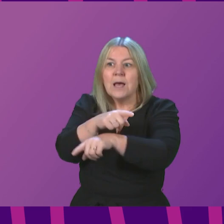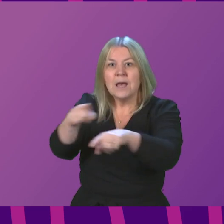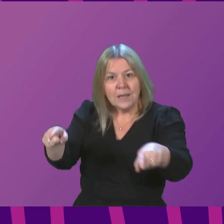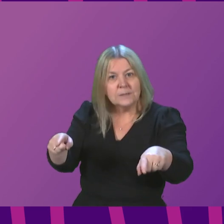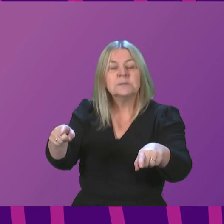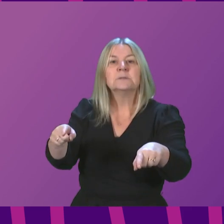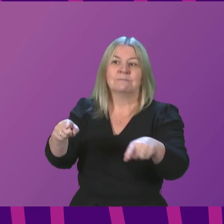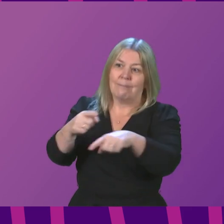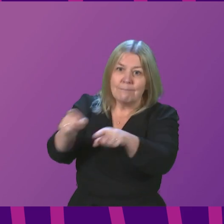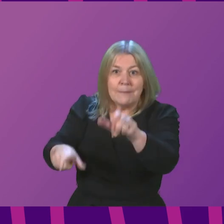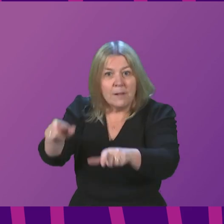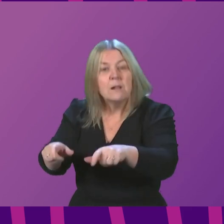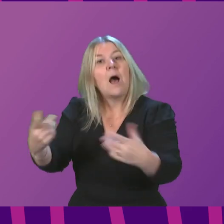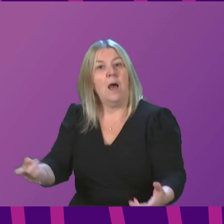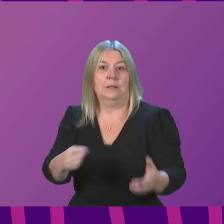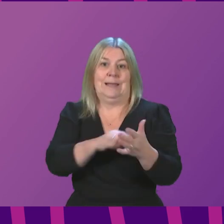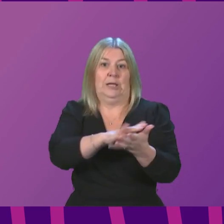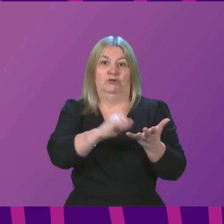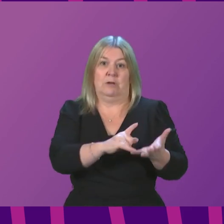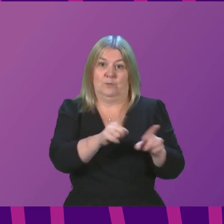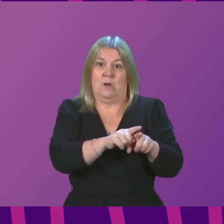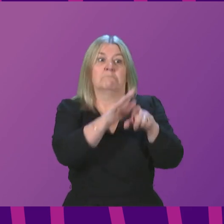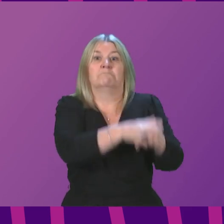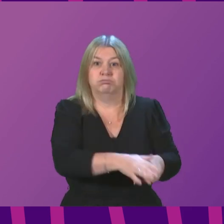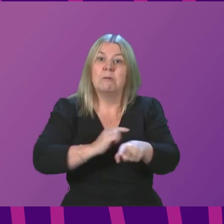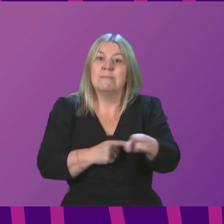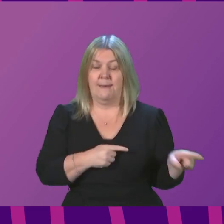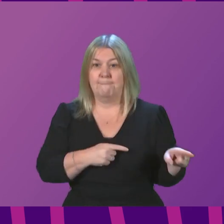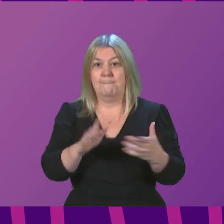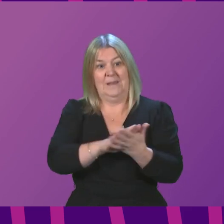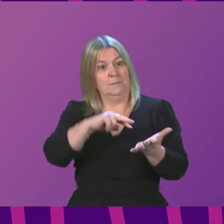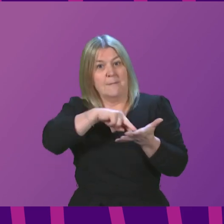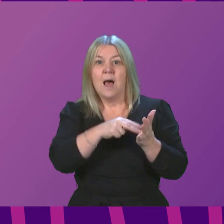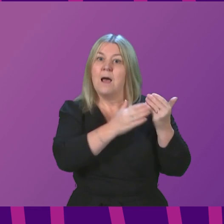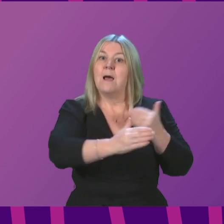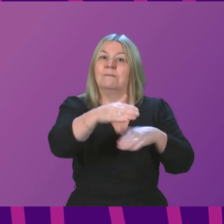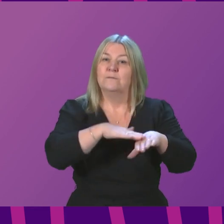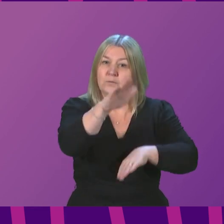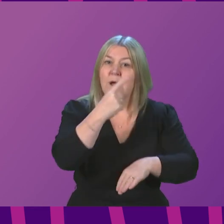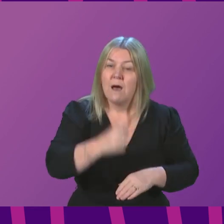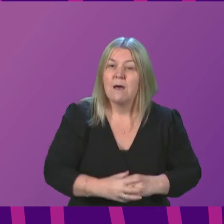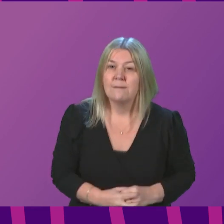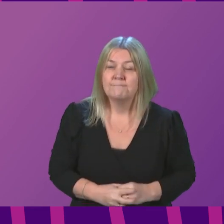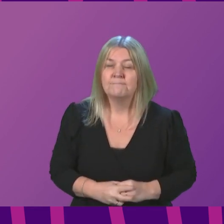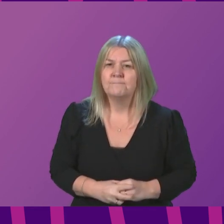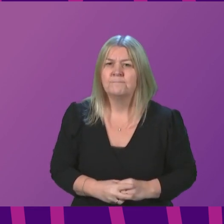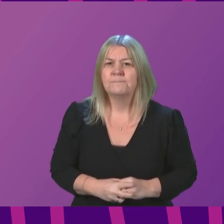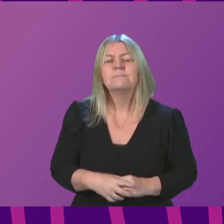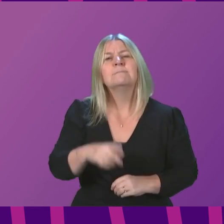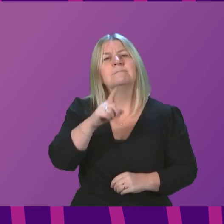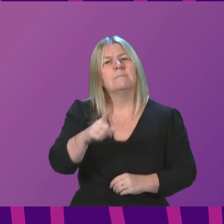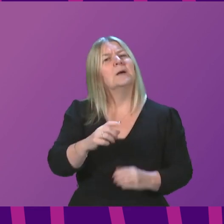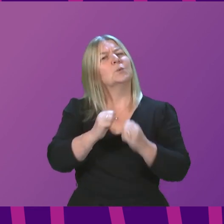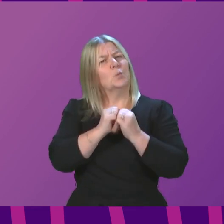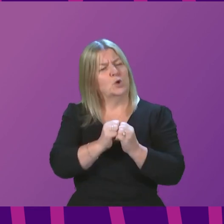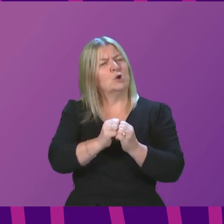NHS. This will therefore inform our ongoing response. Before I say more about that, though, it is worth emphasising that there